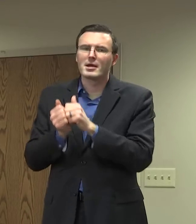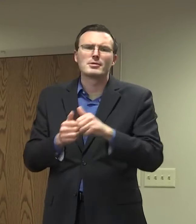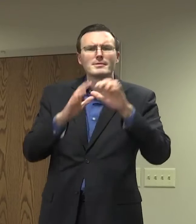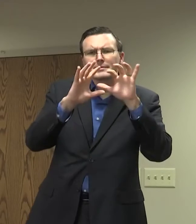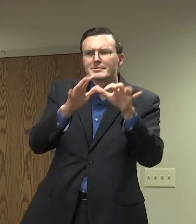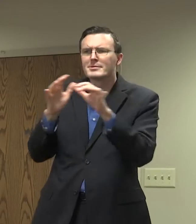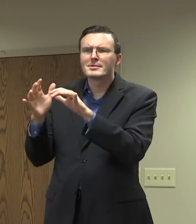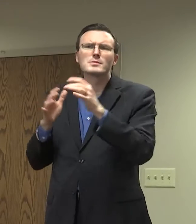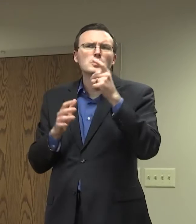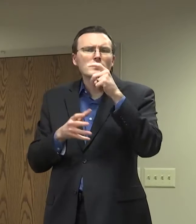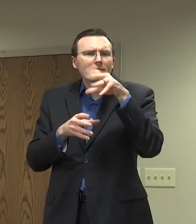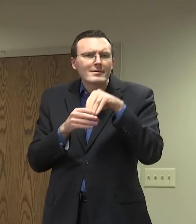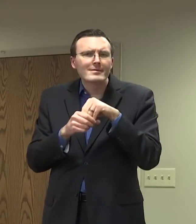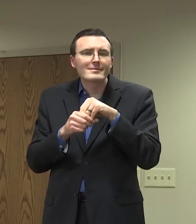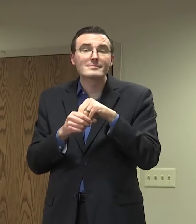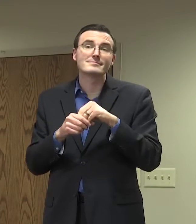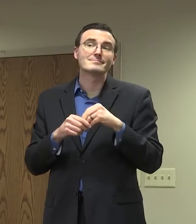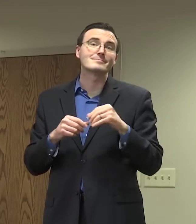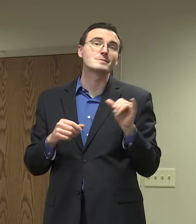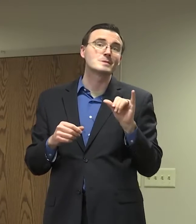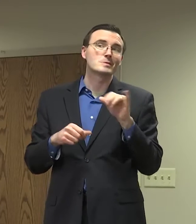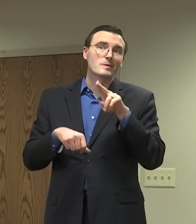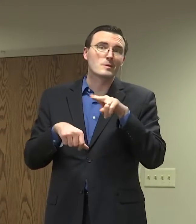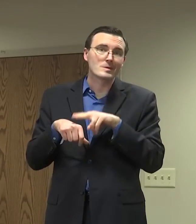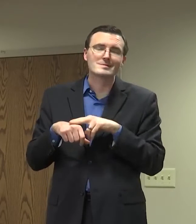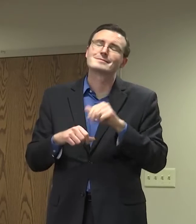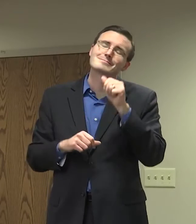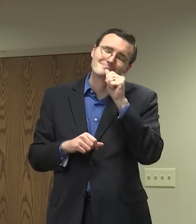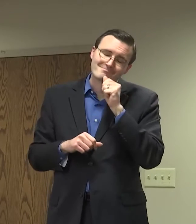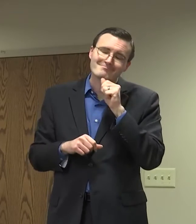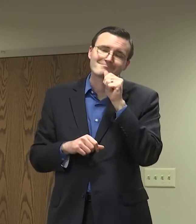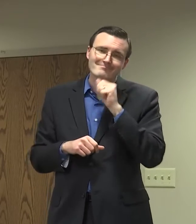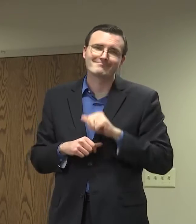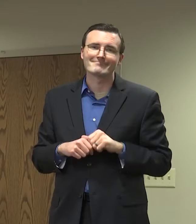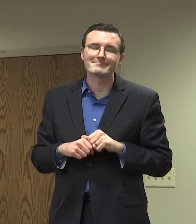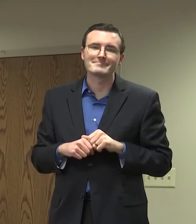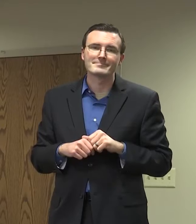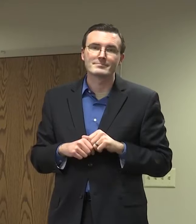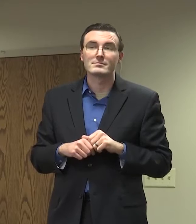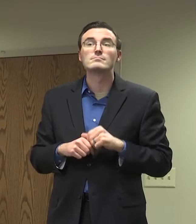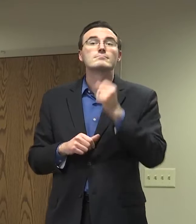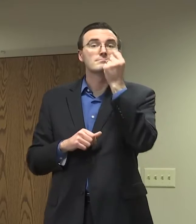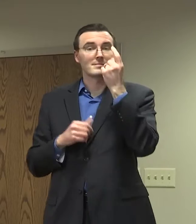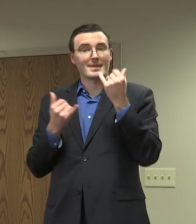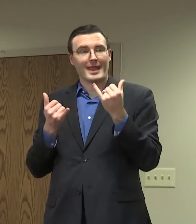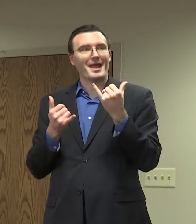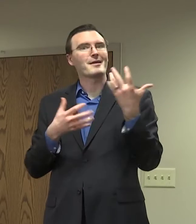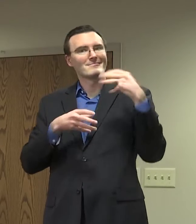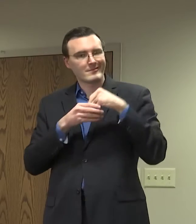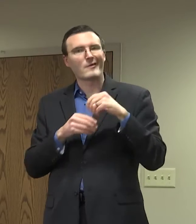and now patients, of course. But transition to phase 1b does not mean tomorrow.